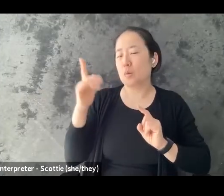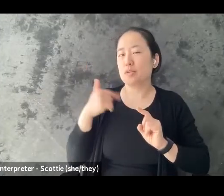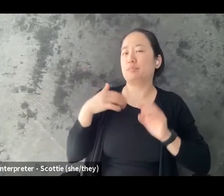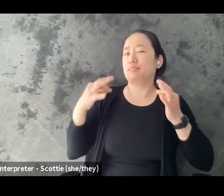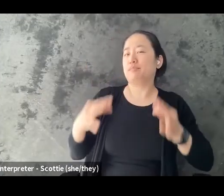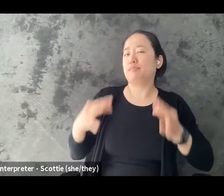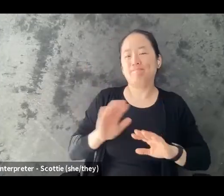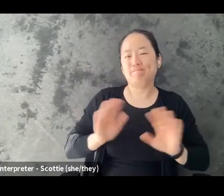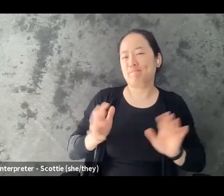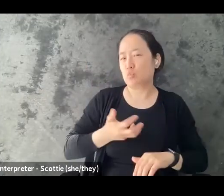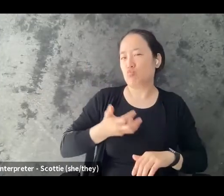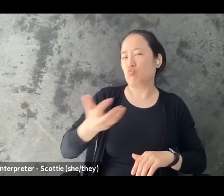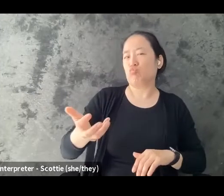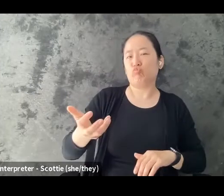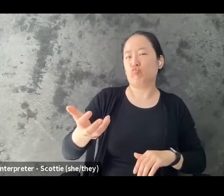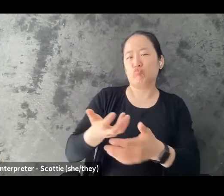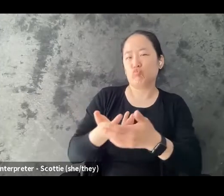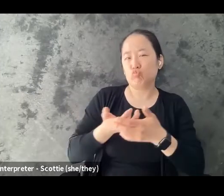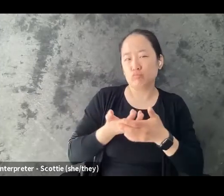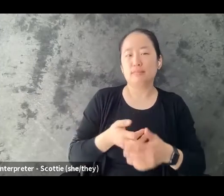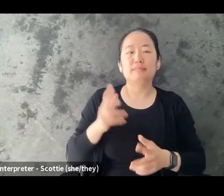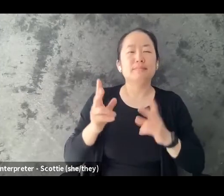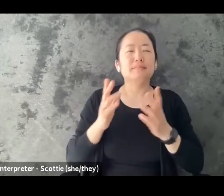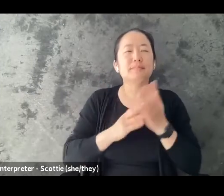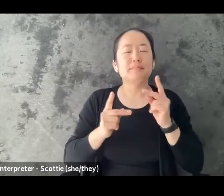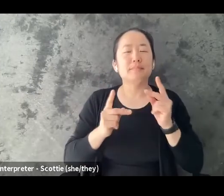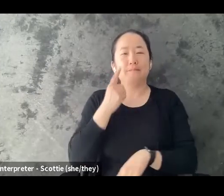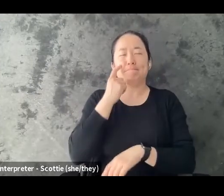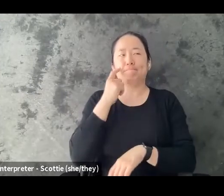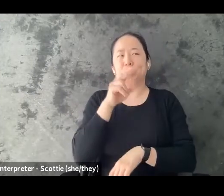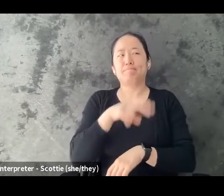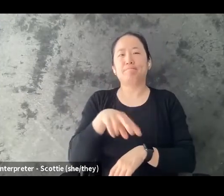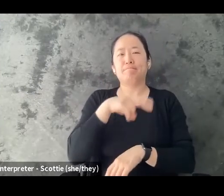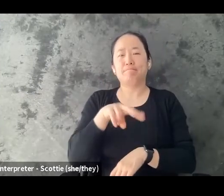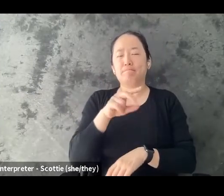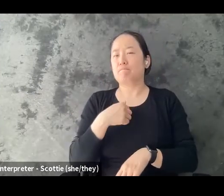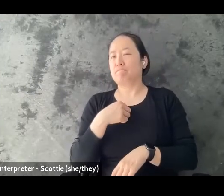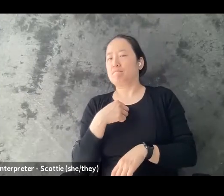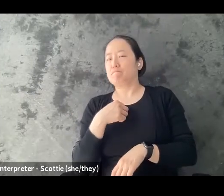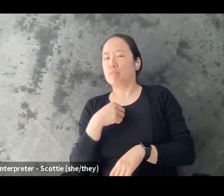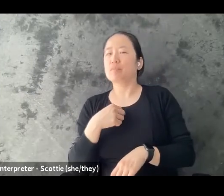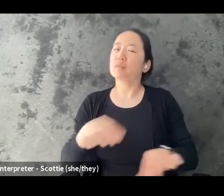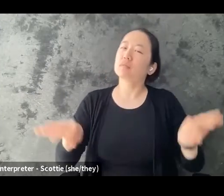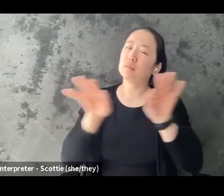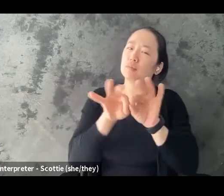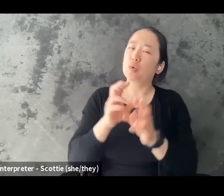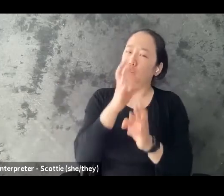And for people who might have suspicions or other things, that's important for us to be able to respect and honor that choice of